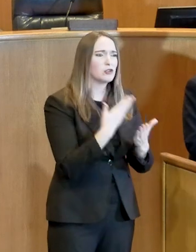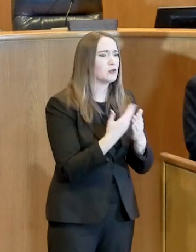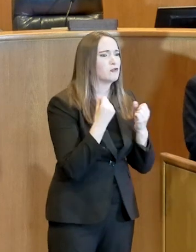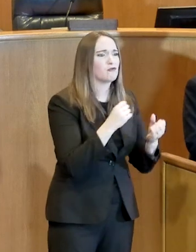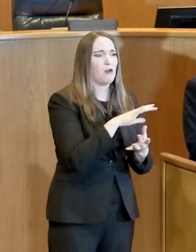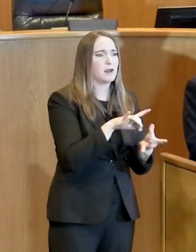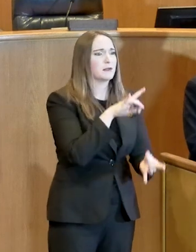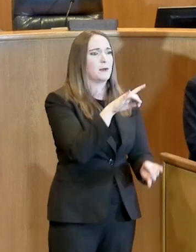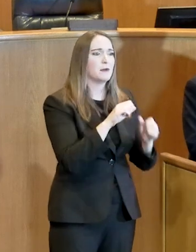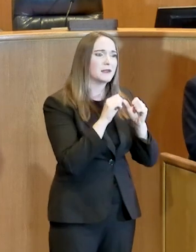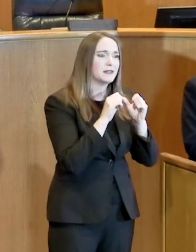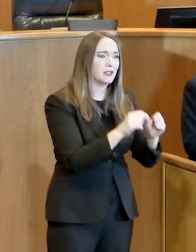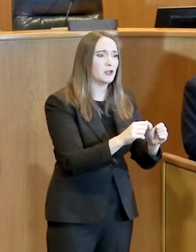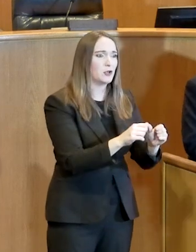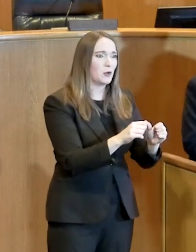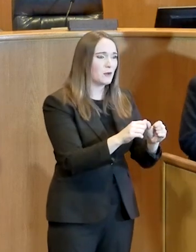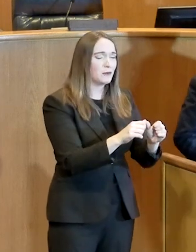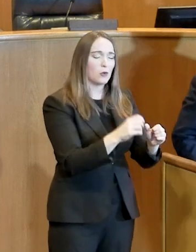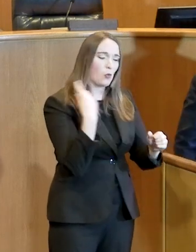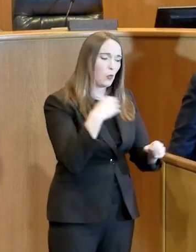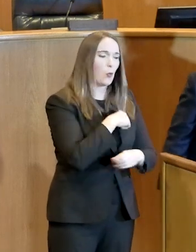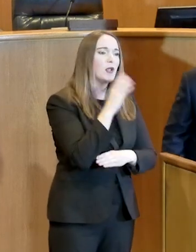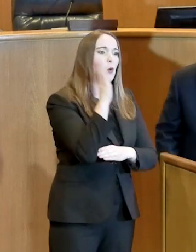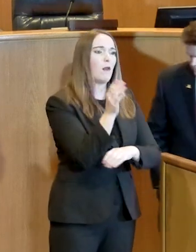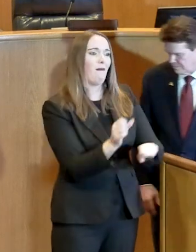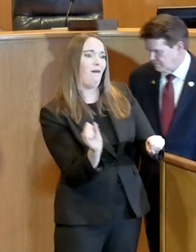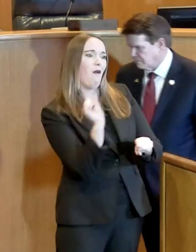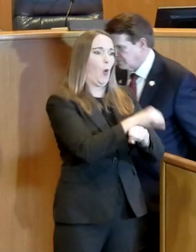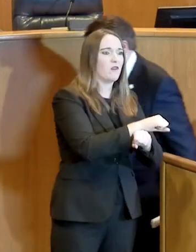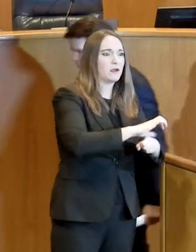work together to beat this. Thank you all very much.